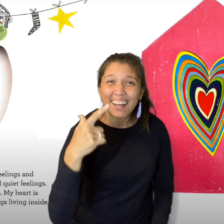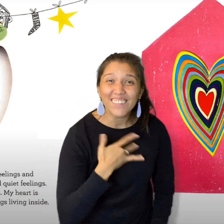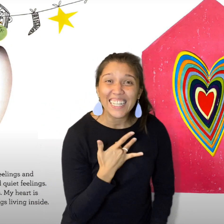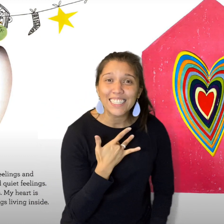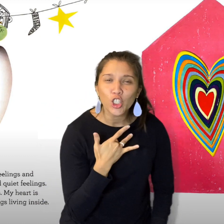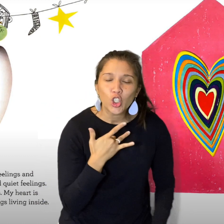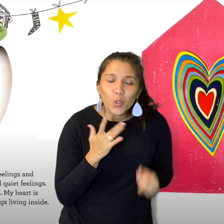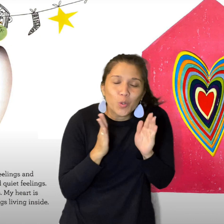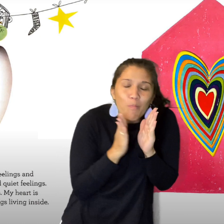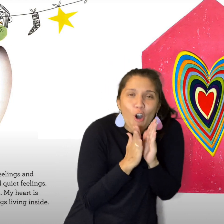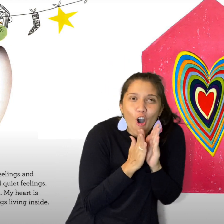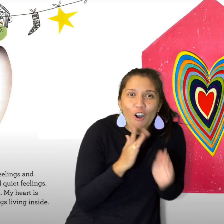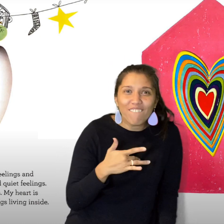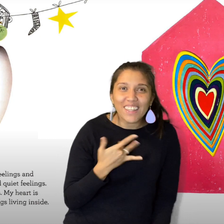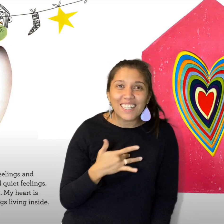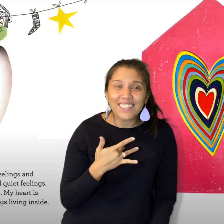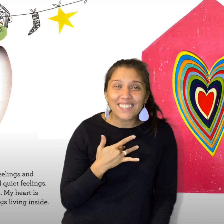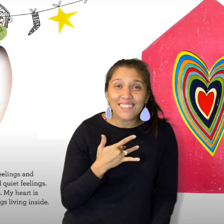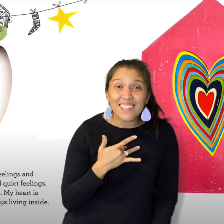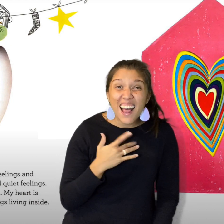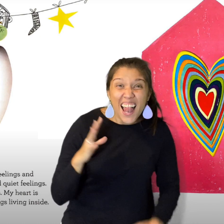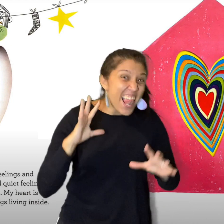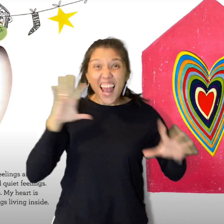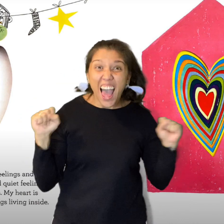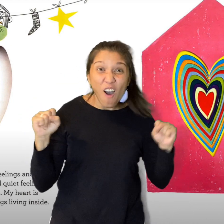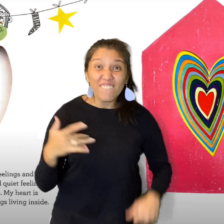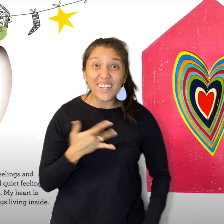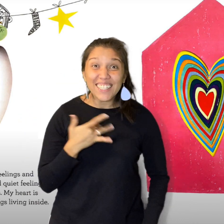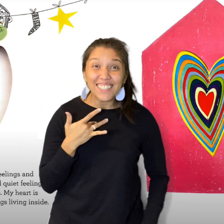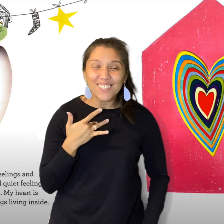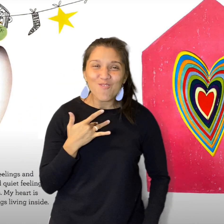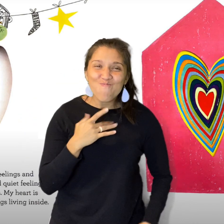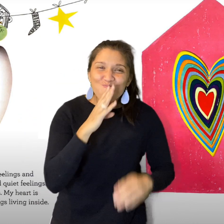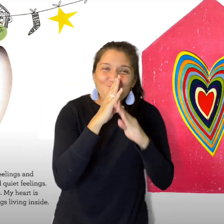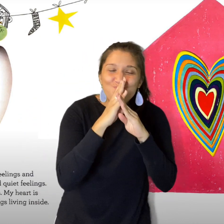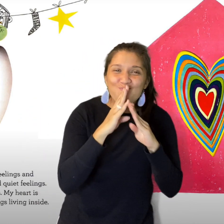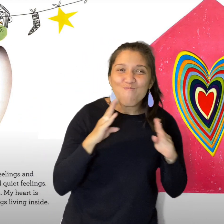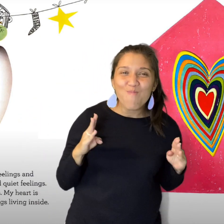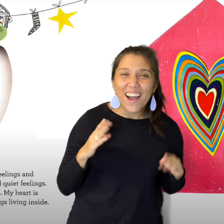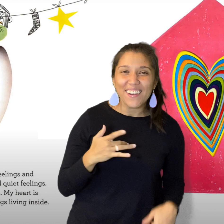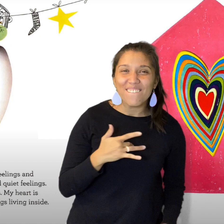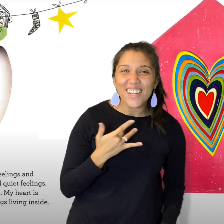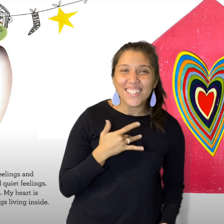and small feelings. Loud feelings and quiet feelings,